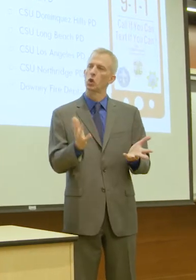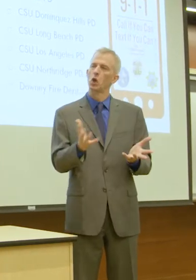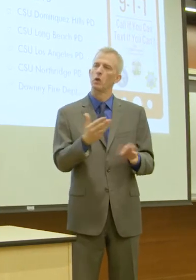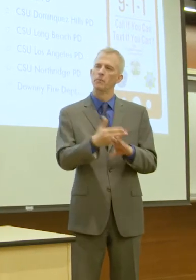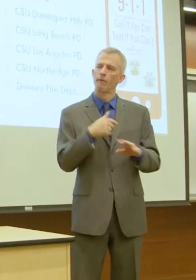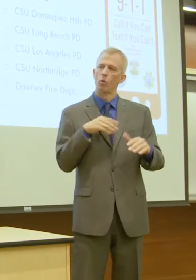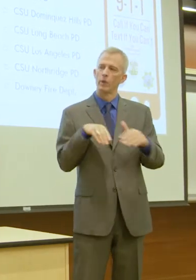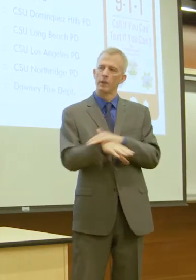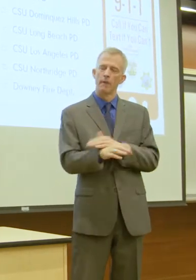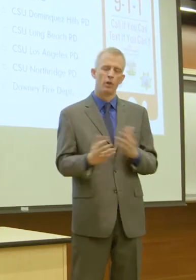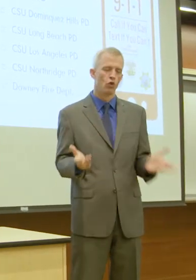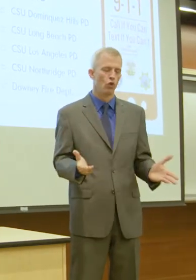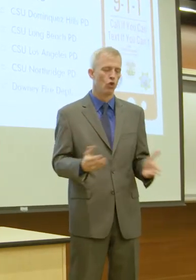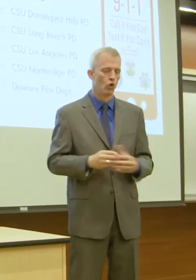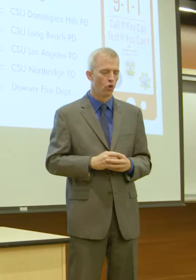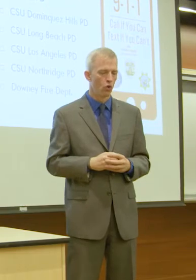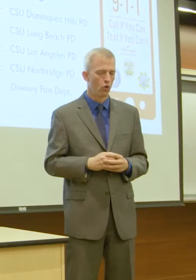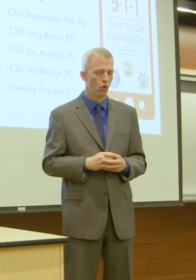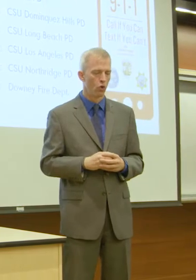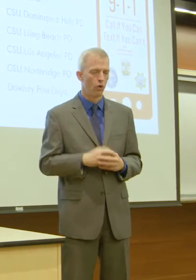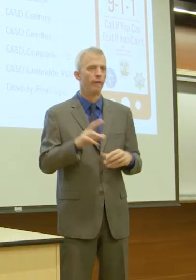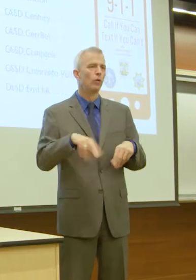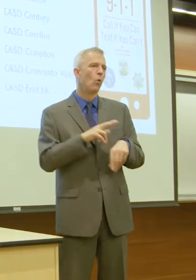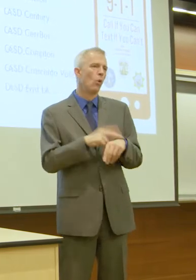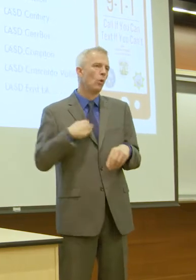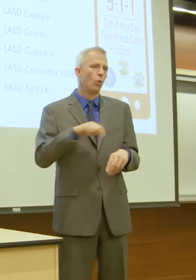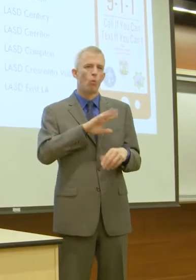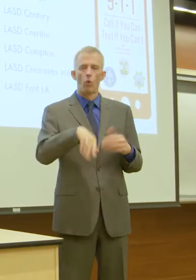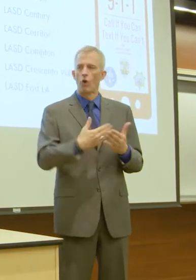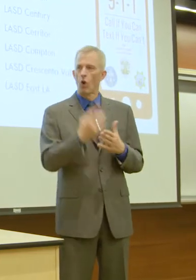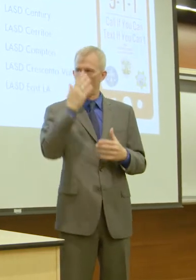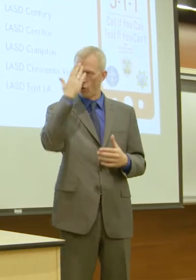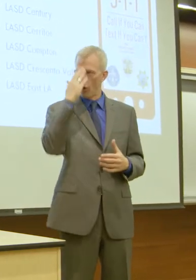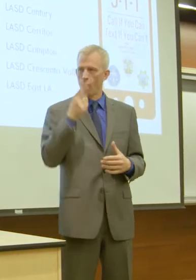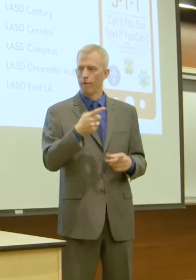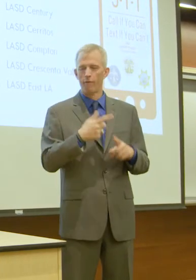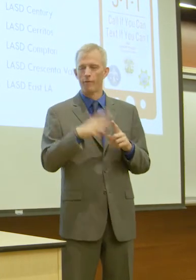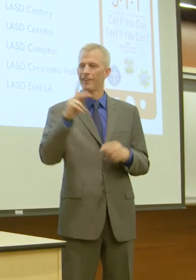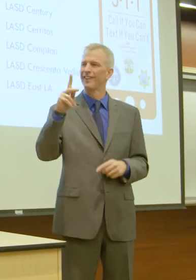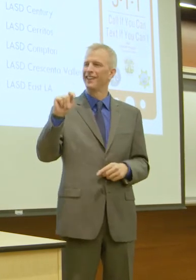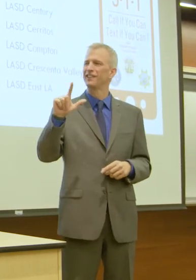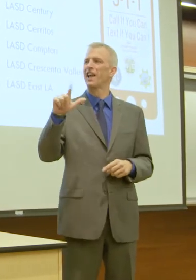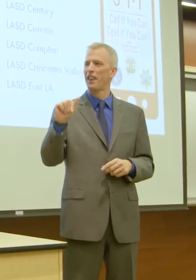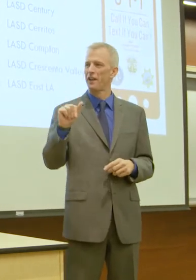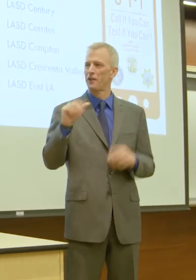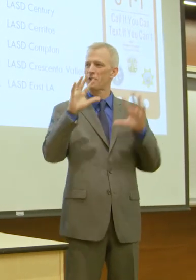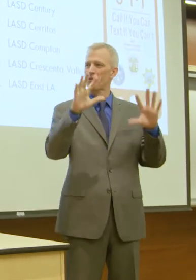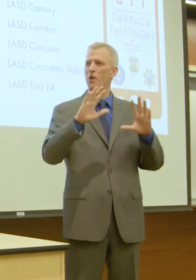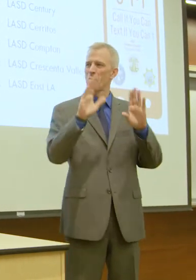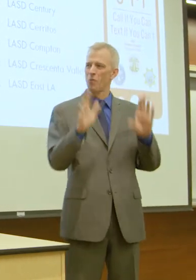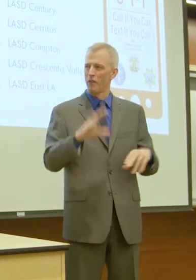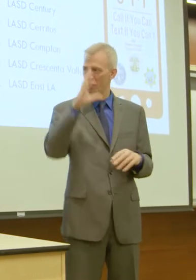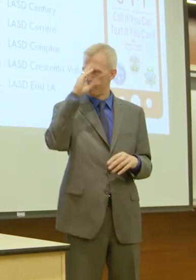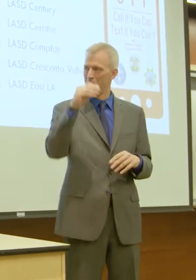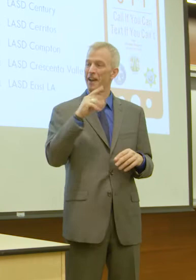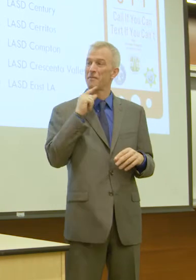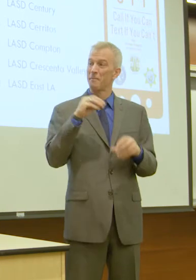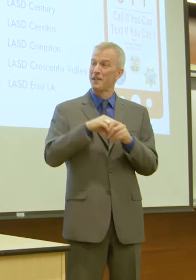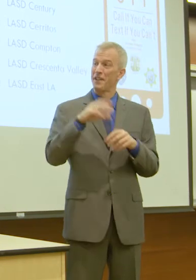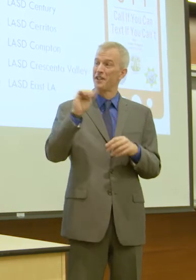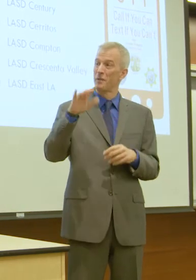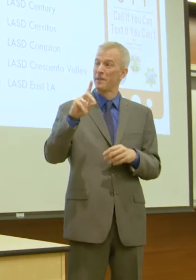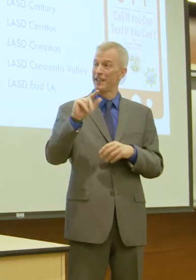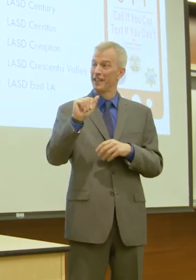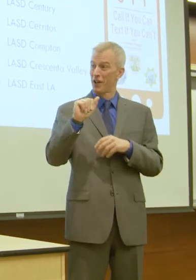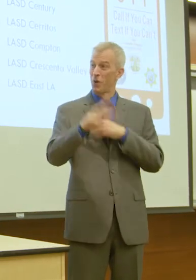in here for the press conference, and, of course, we all know him from KTLA over the years as a great weatherman and being in the media world. And